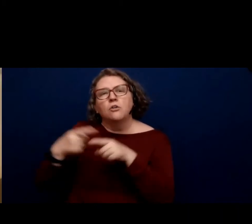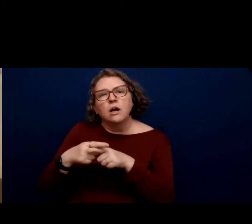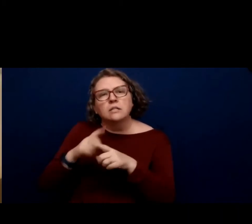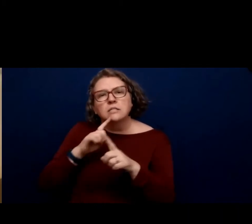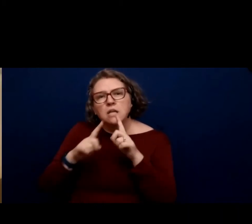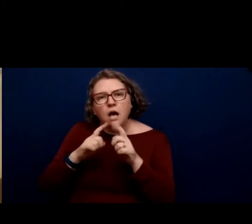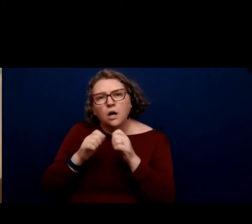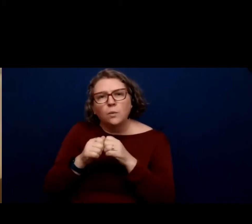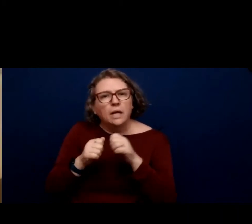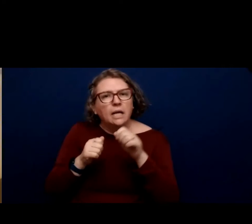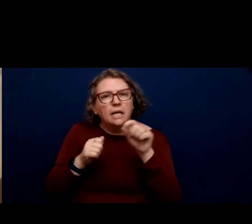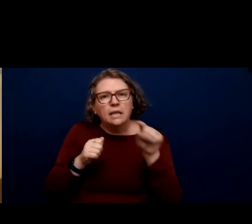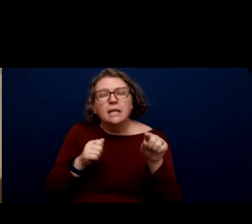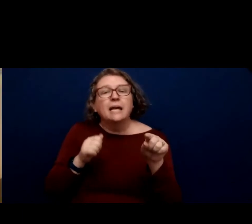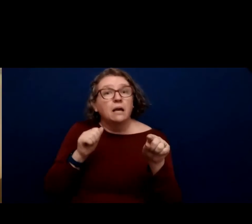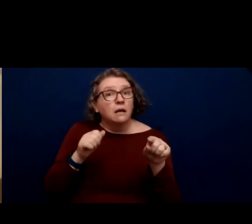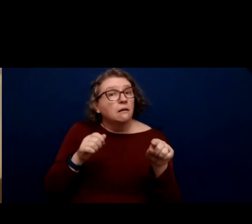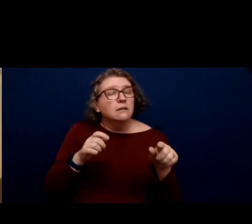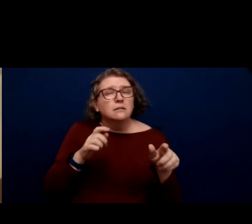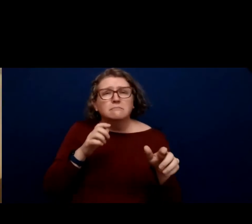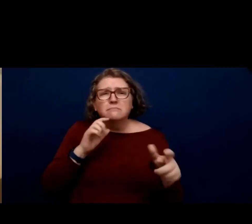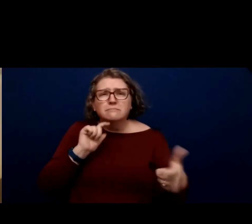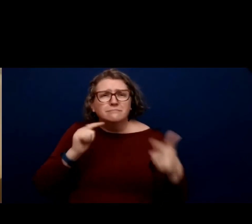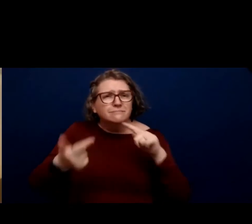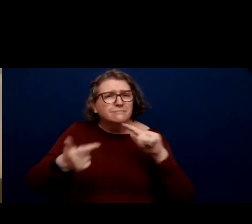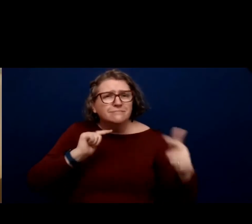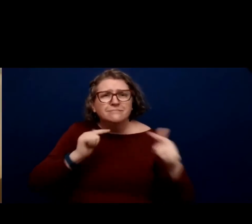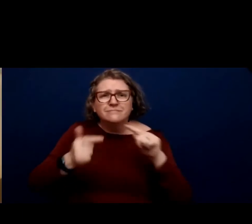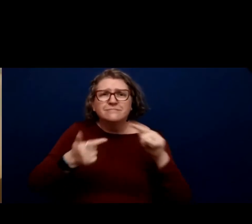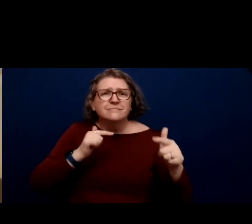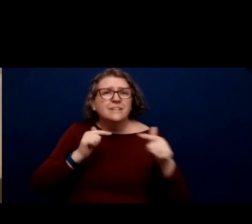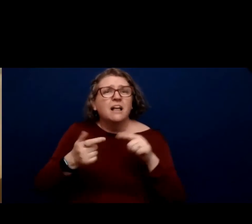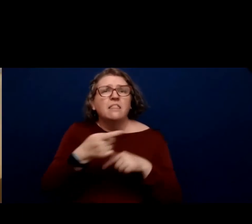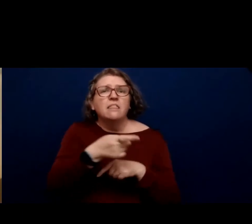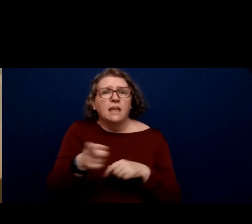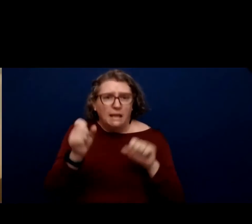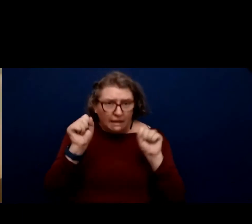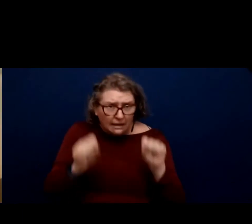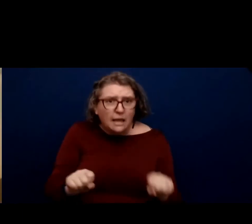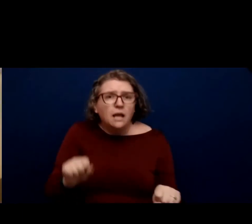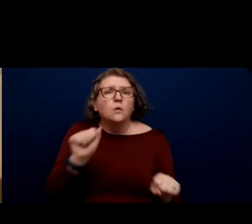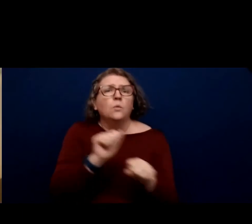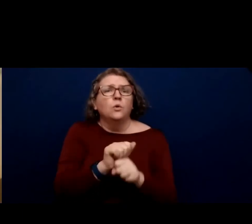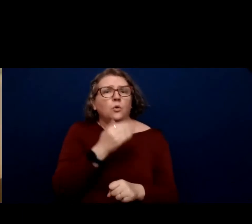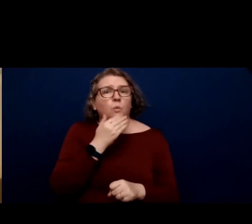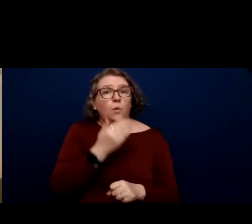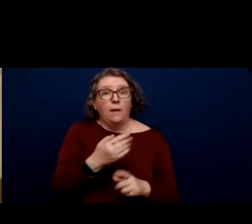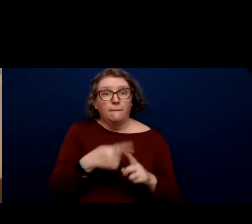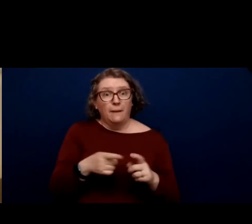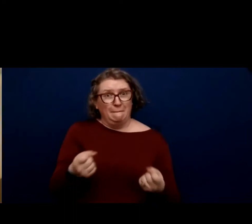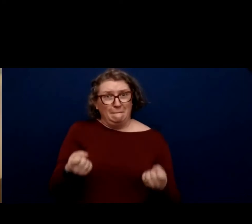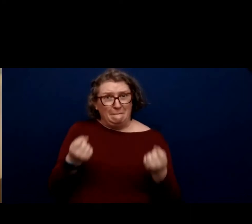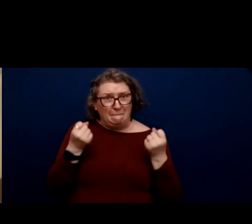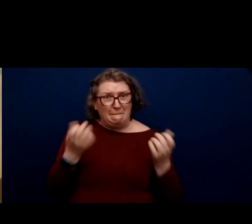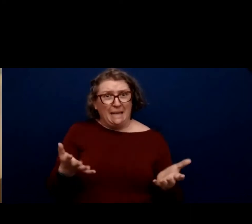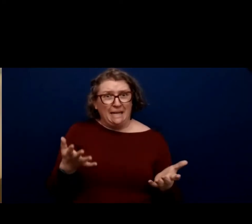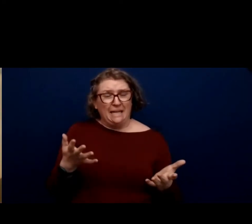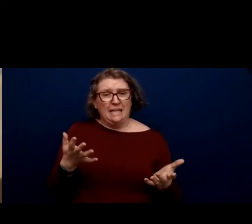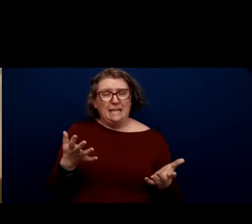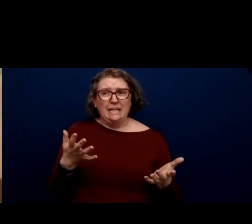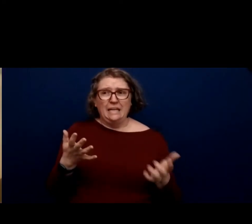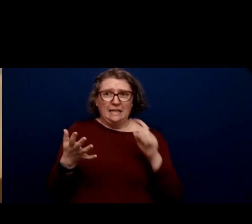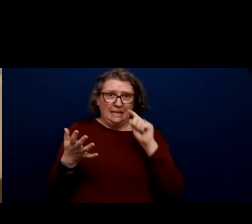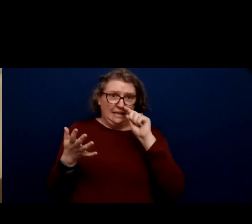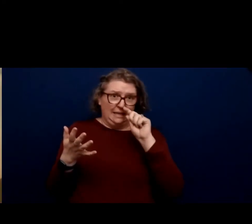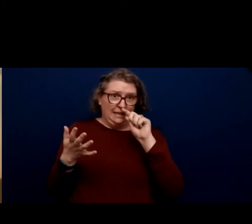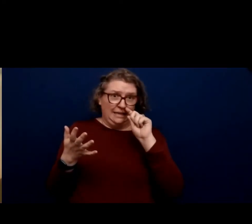Discussants can work extremely well when they know they are wrong, but there were lots of reports that discussants became doing